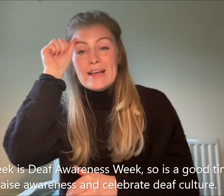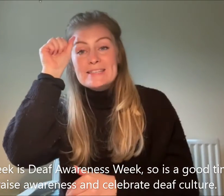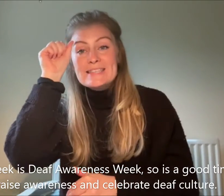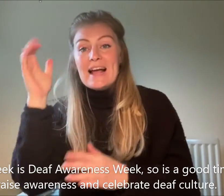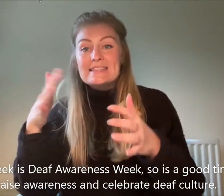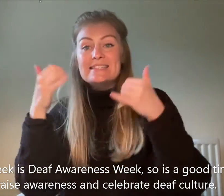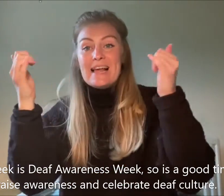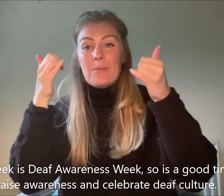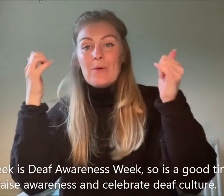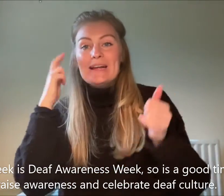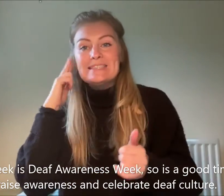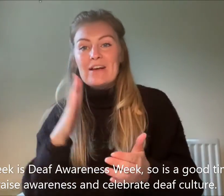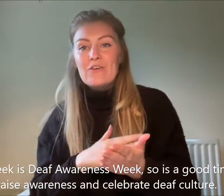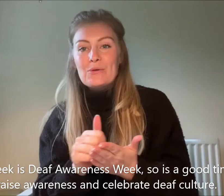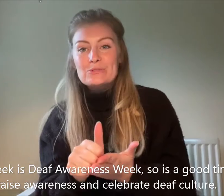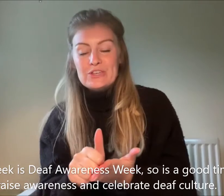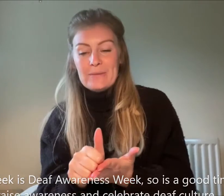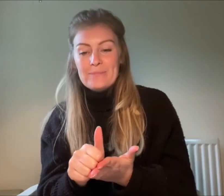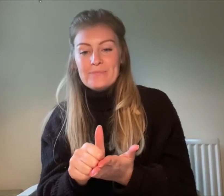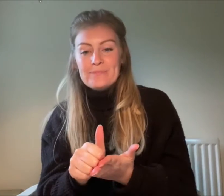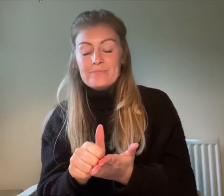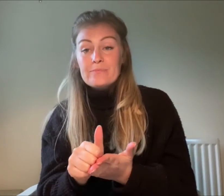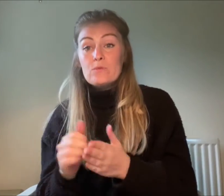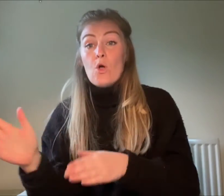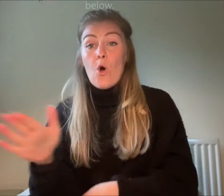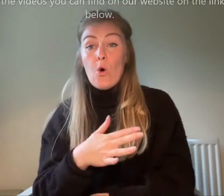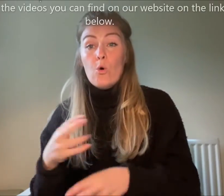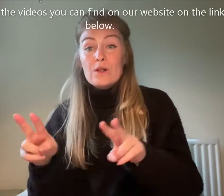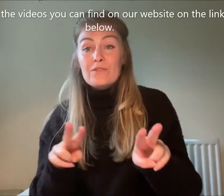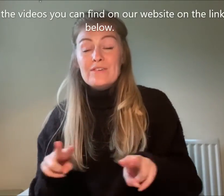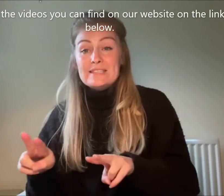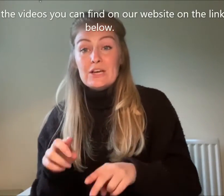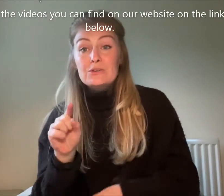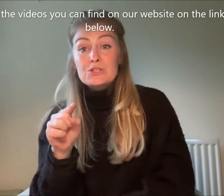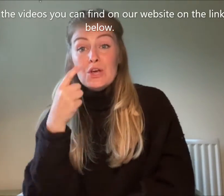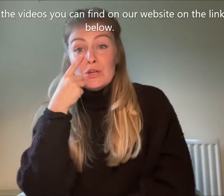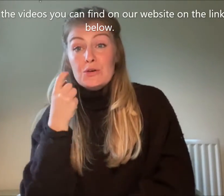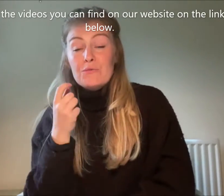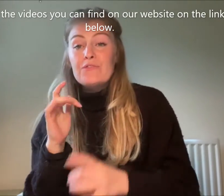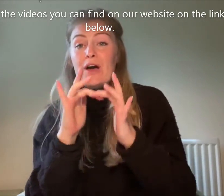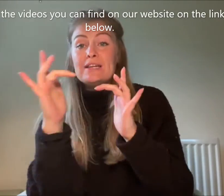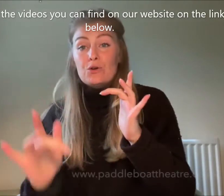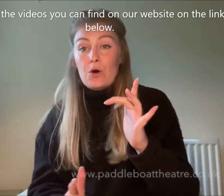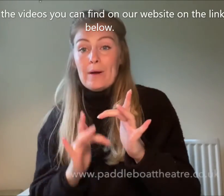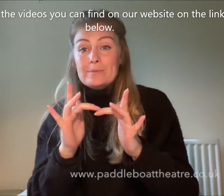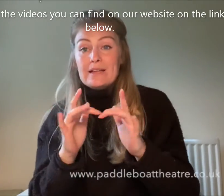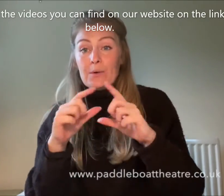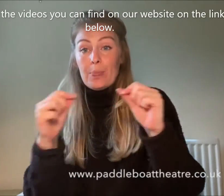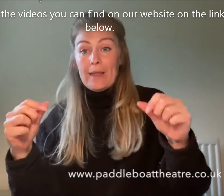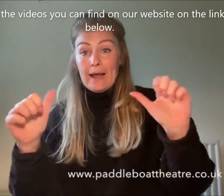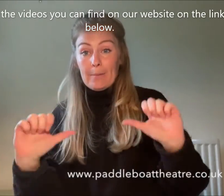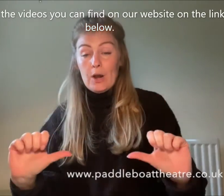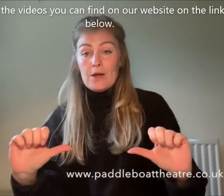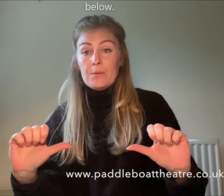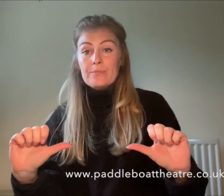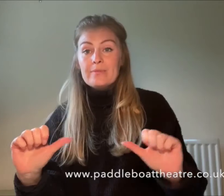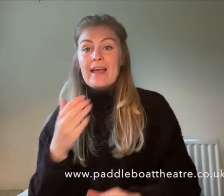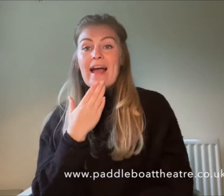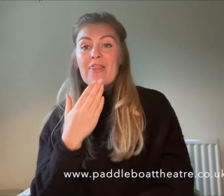and celebrate Deaf culture. All of the videos you can find on our website, the link below. And